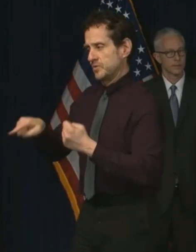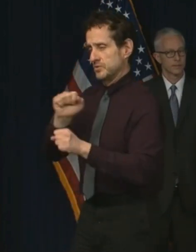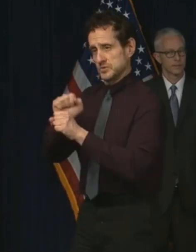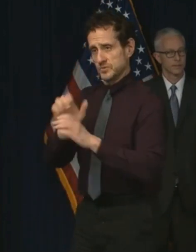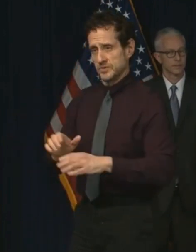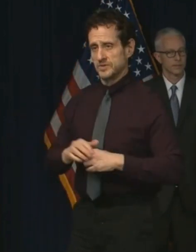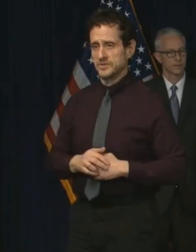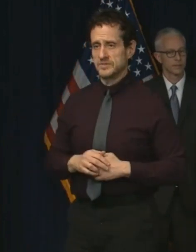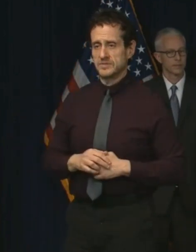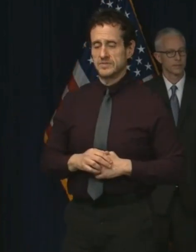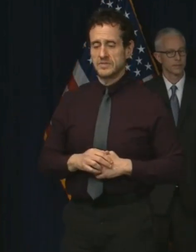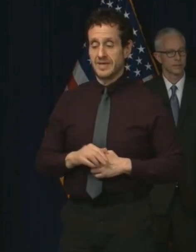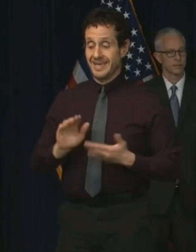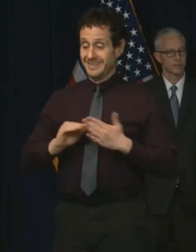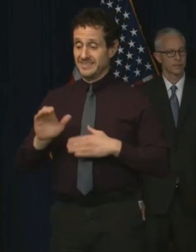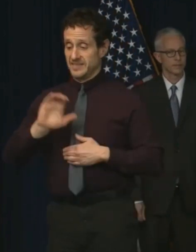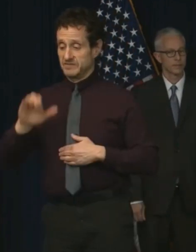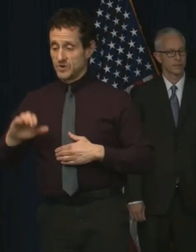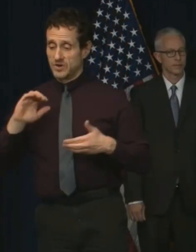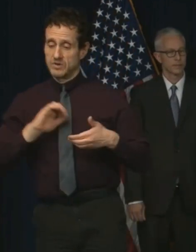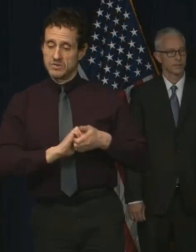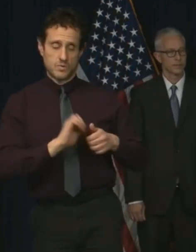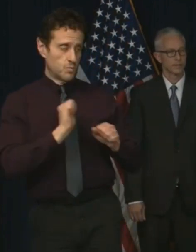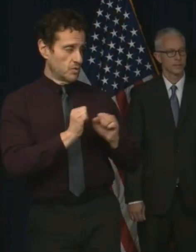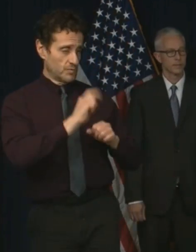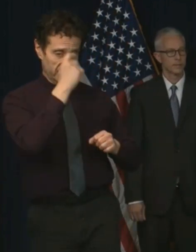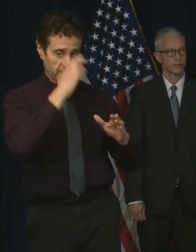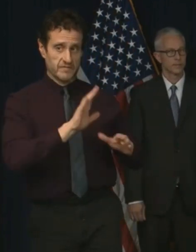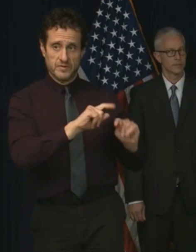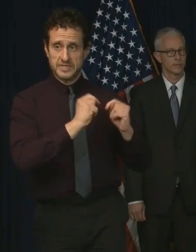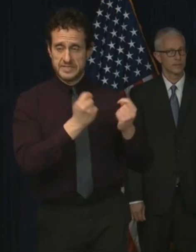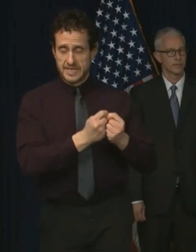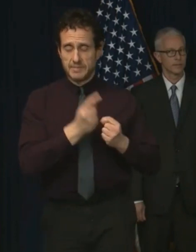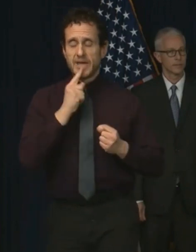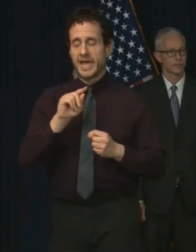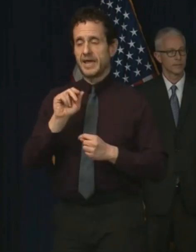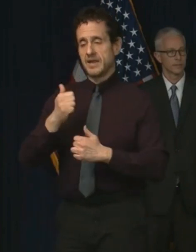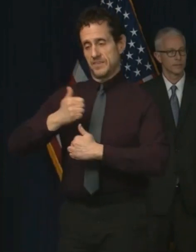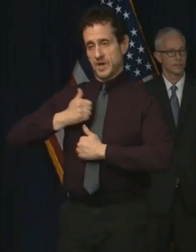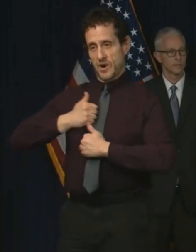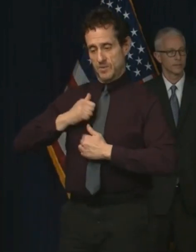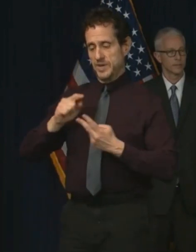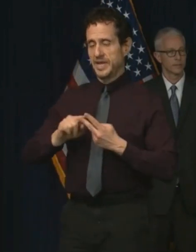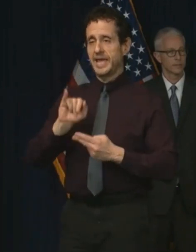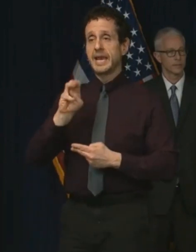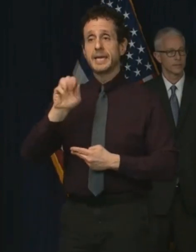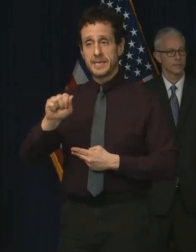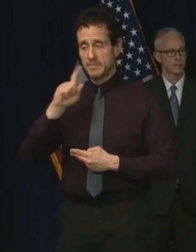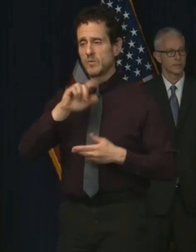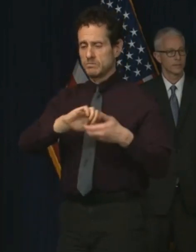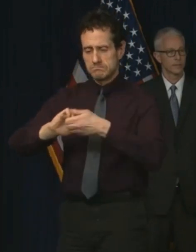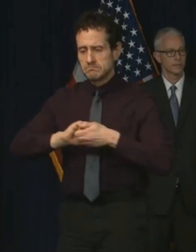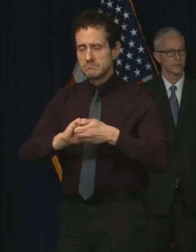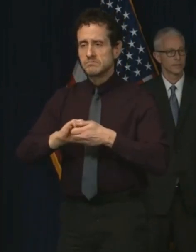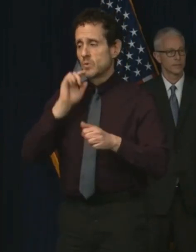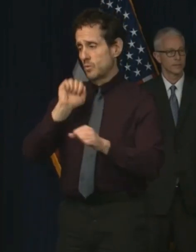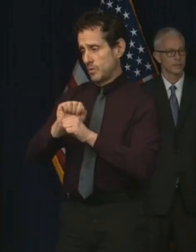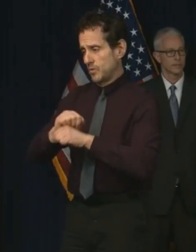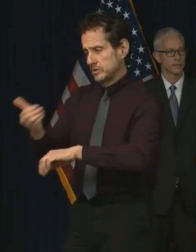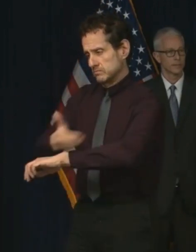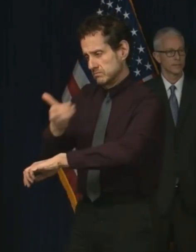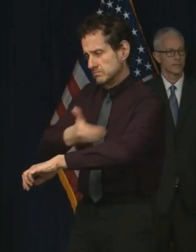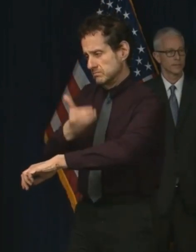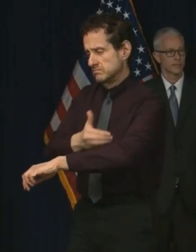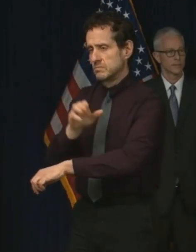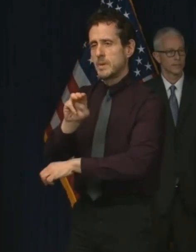with the governor and his team as well as the Army Corps of Engineers and IEMA, we are diligently working to convert McCormick Place